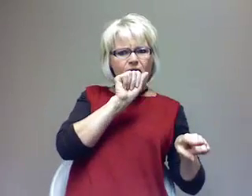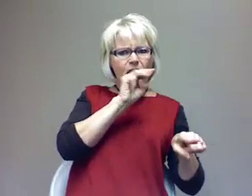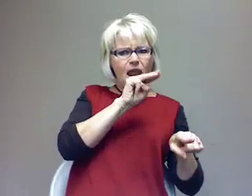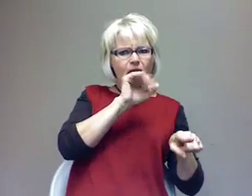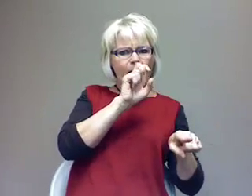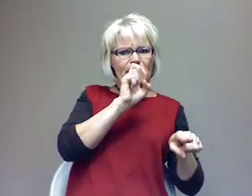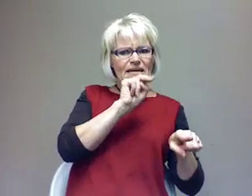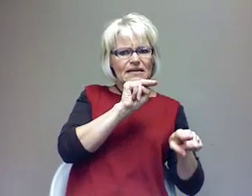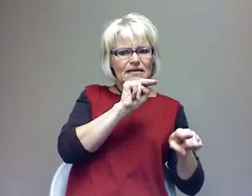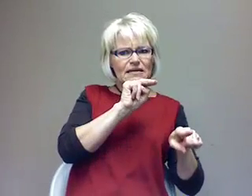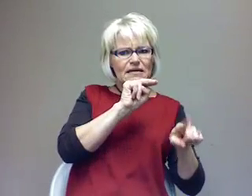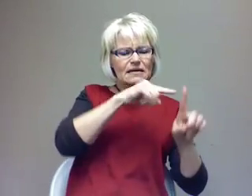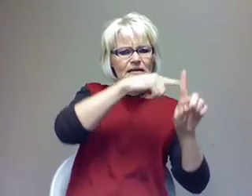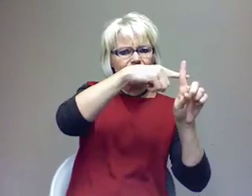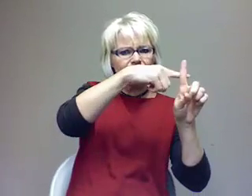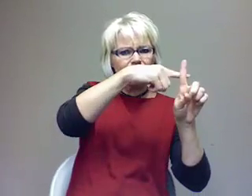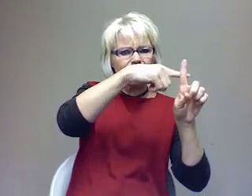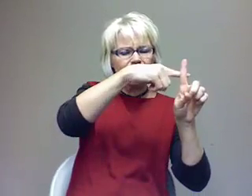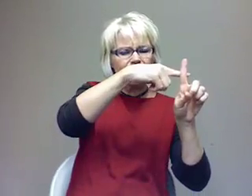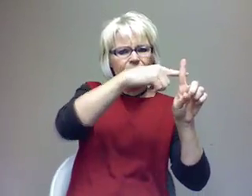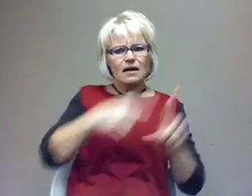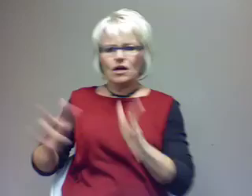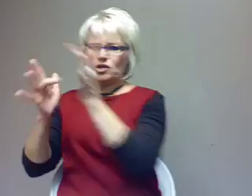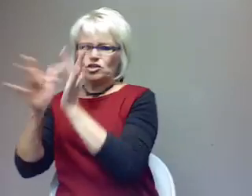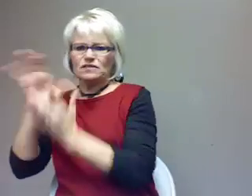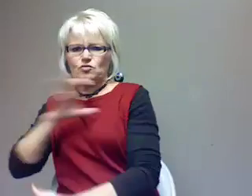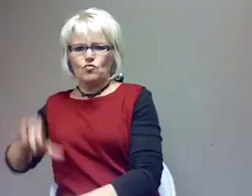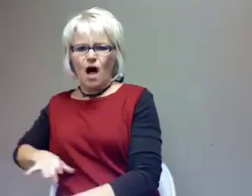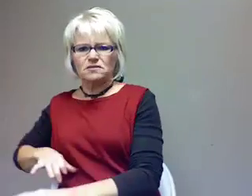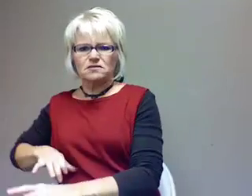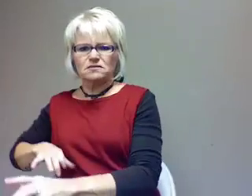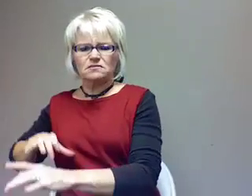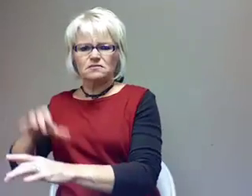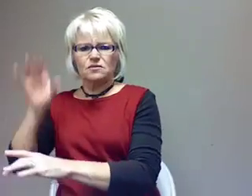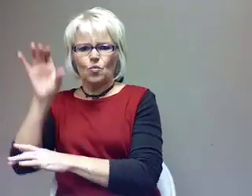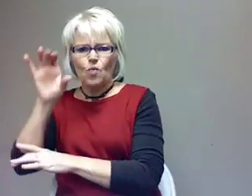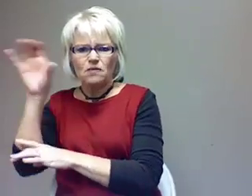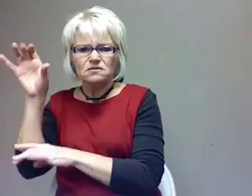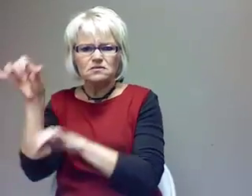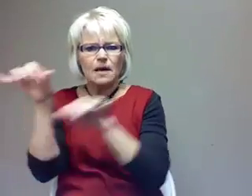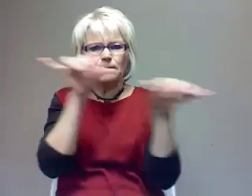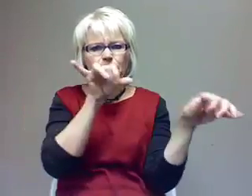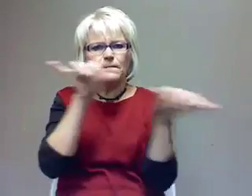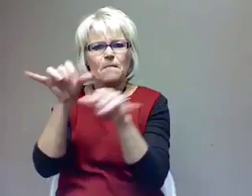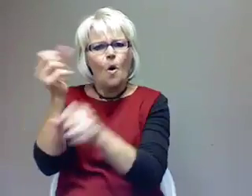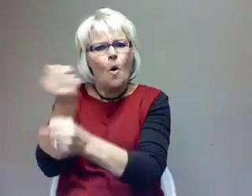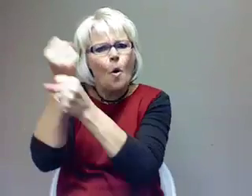Jesus Christ. And He goes on at the end of this paragraph and He just tells the story of grace. He says, For God